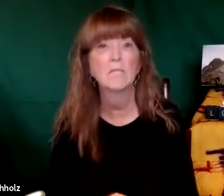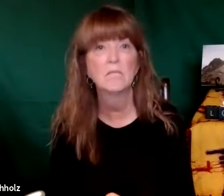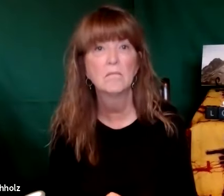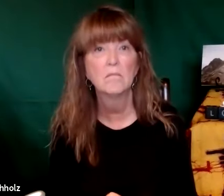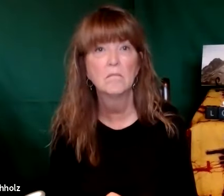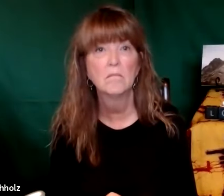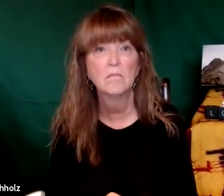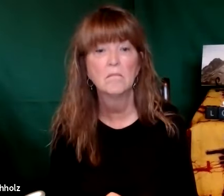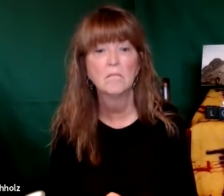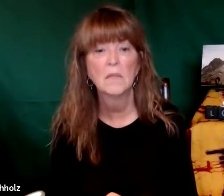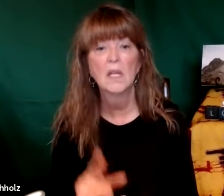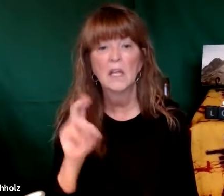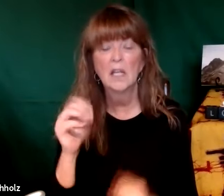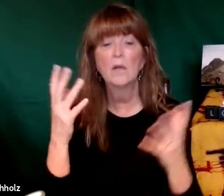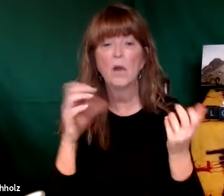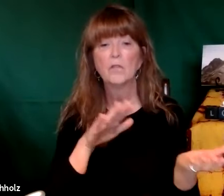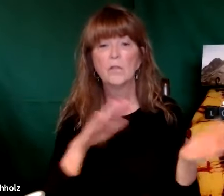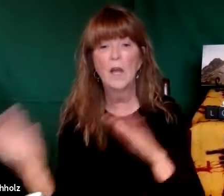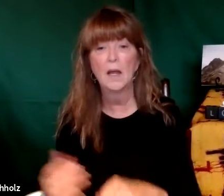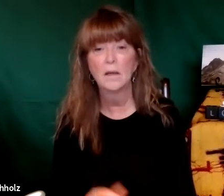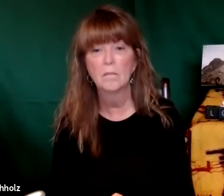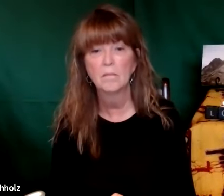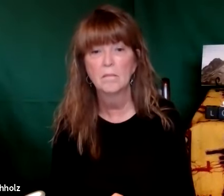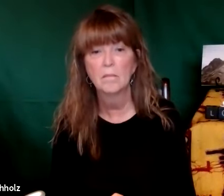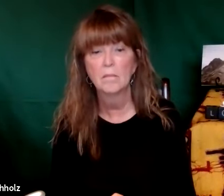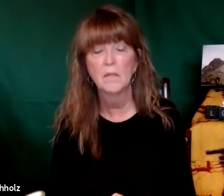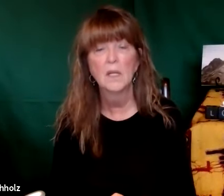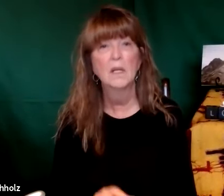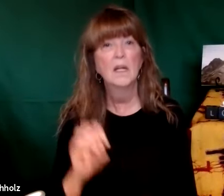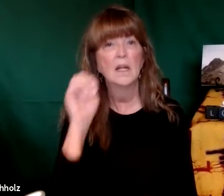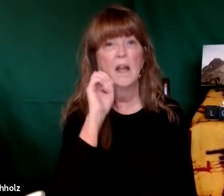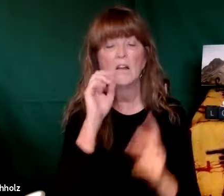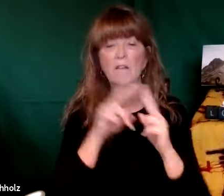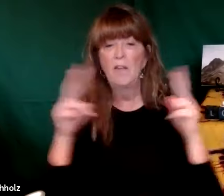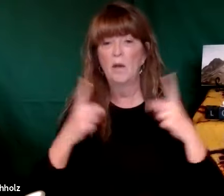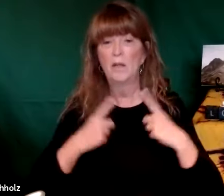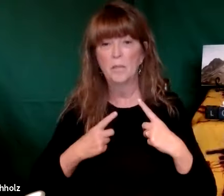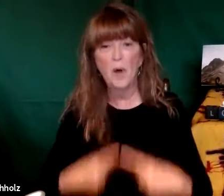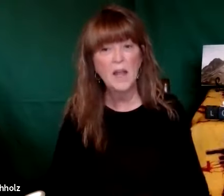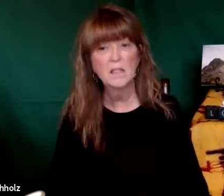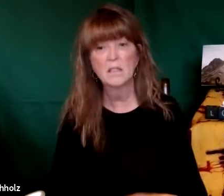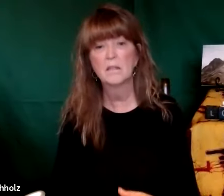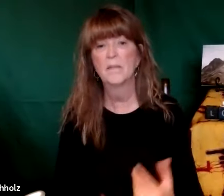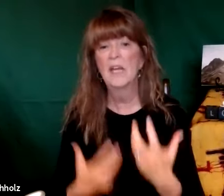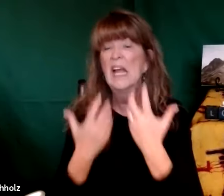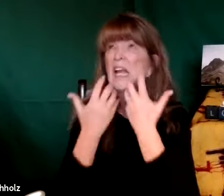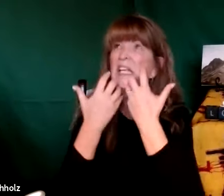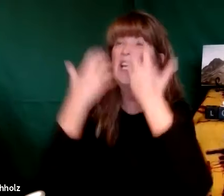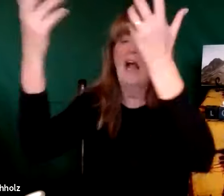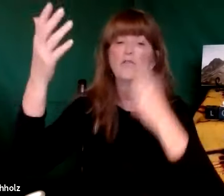he wanted to die he truly wanted to die Elijah was so